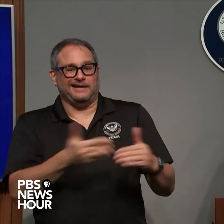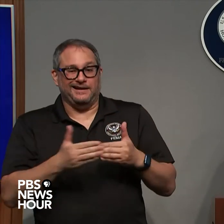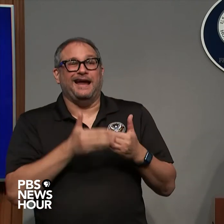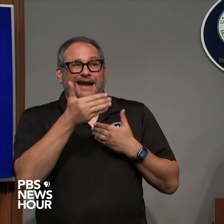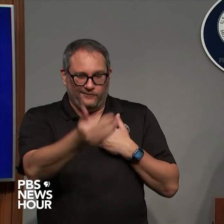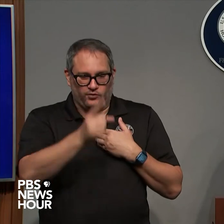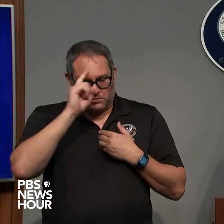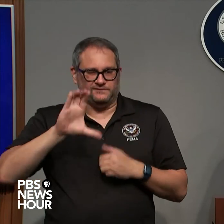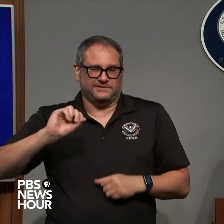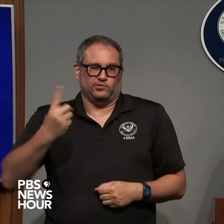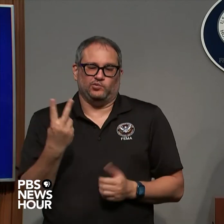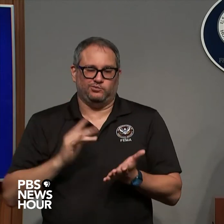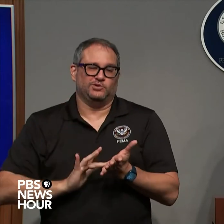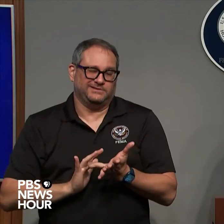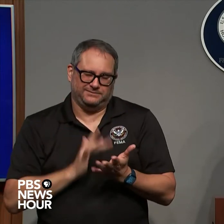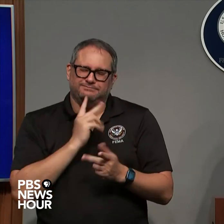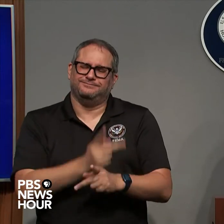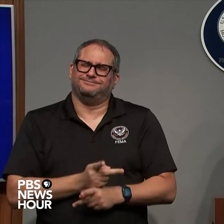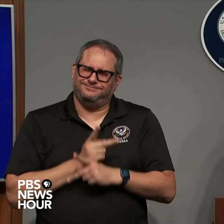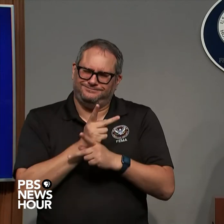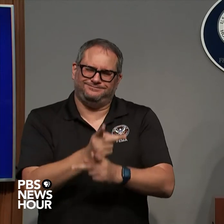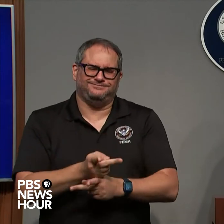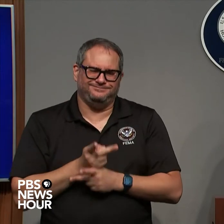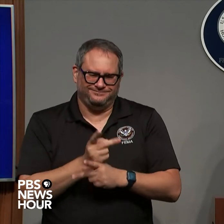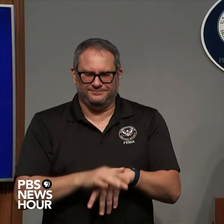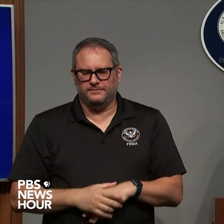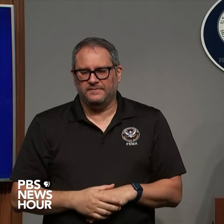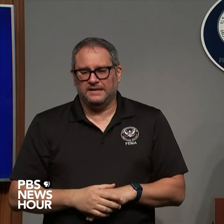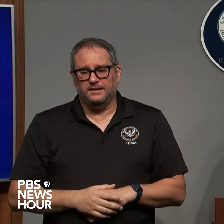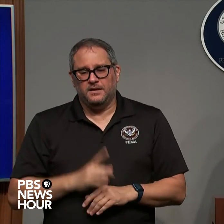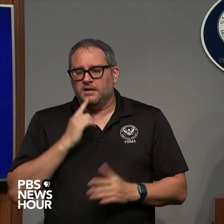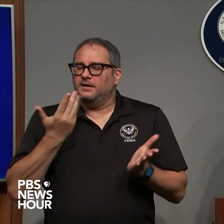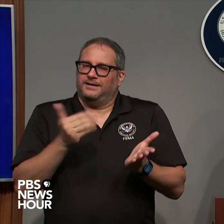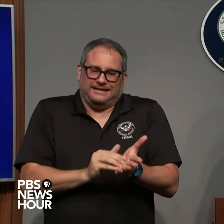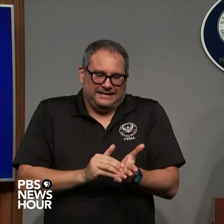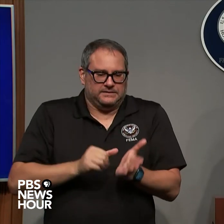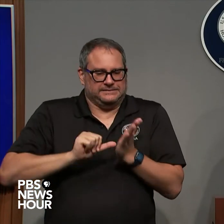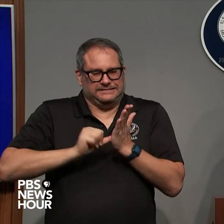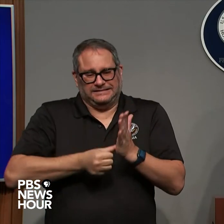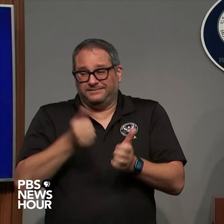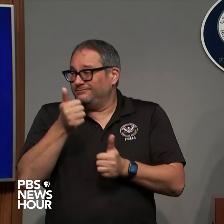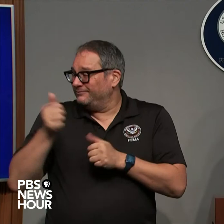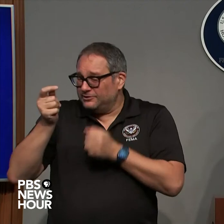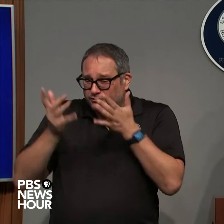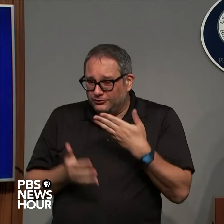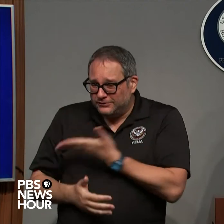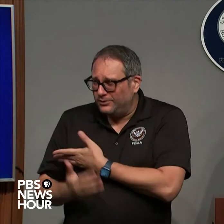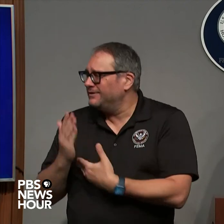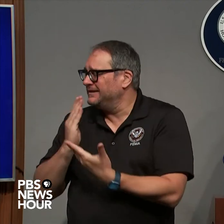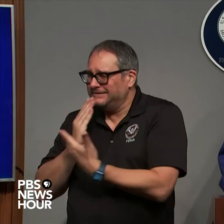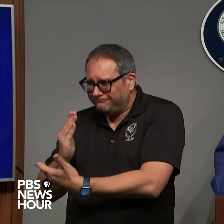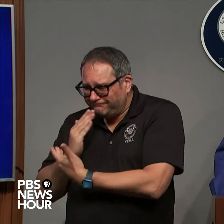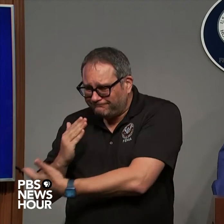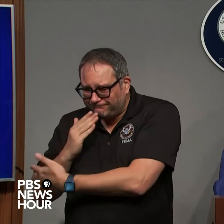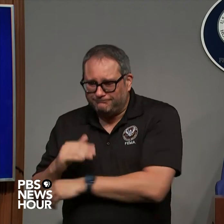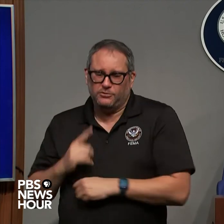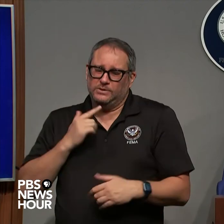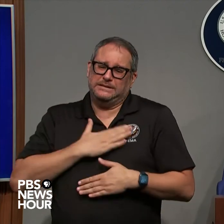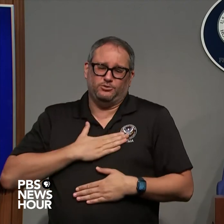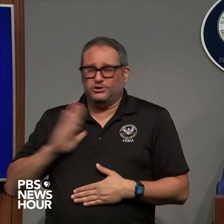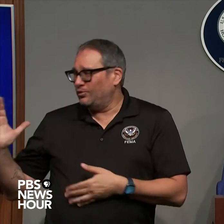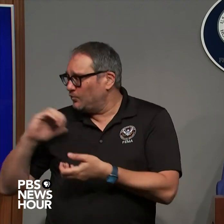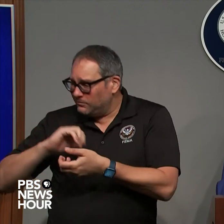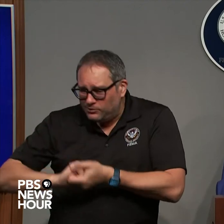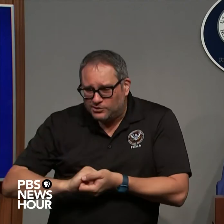anyway i that's that's all i have administrator chriswell you know i just appreciate the partnership we're on this together we're all trying to make the country weather and climate ready